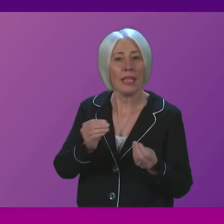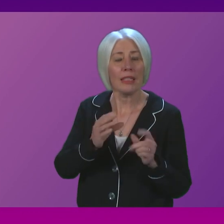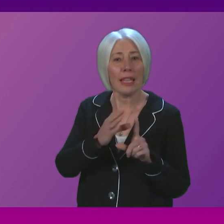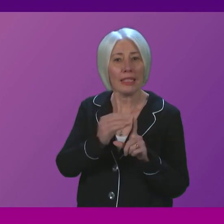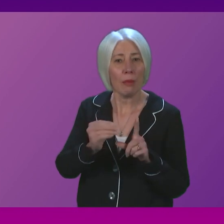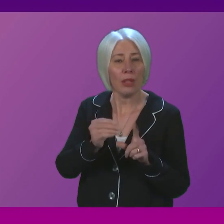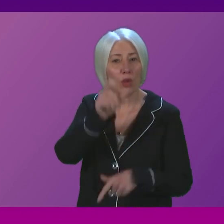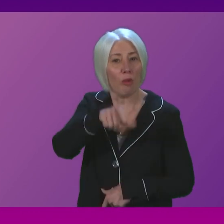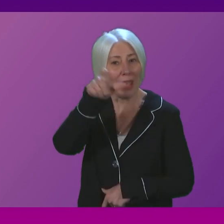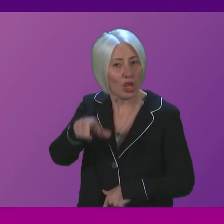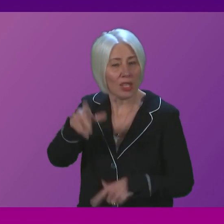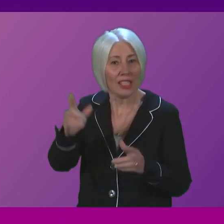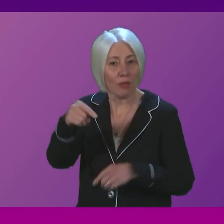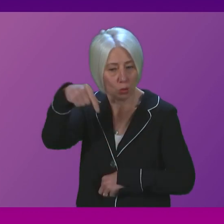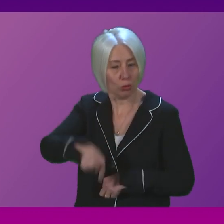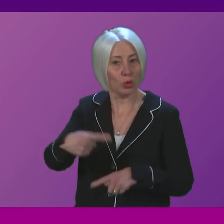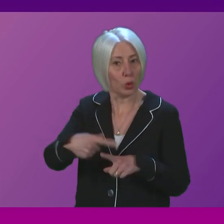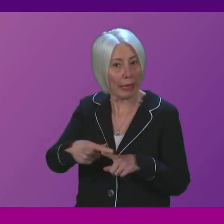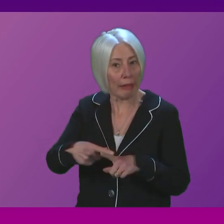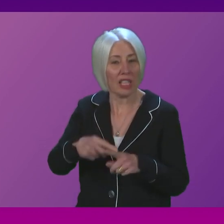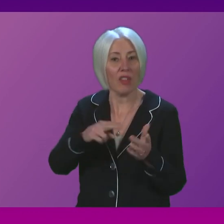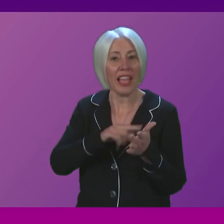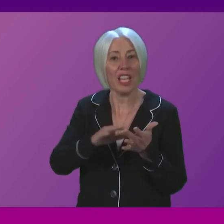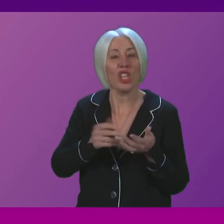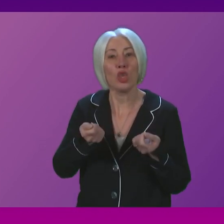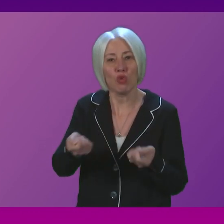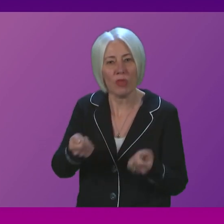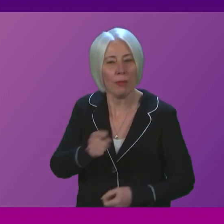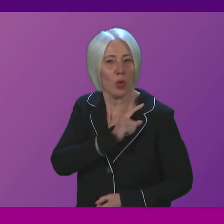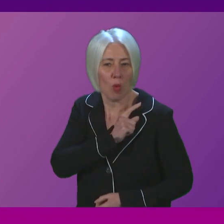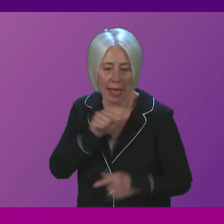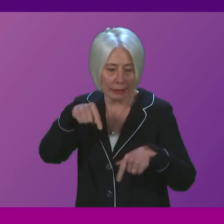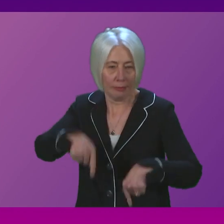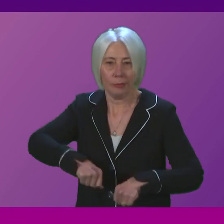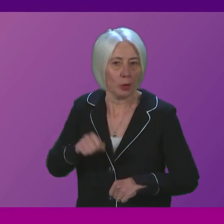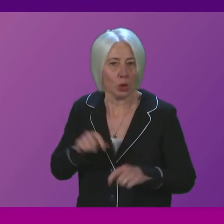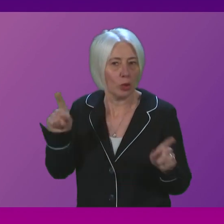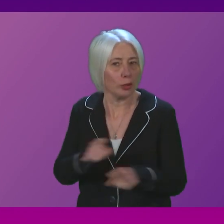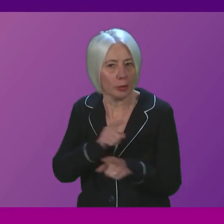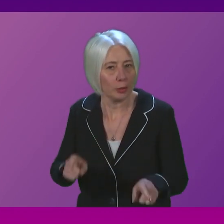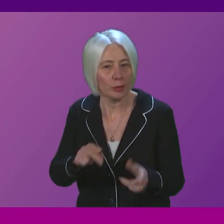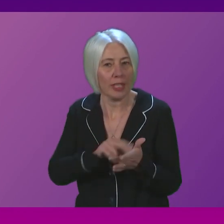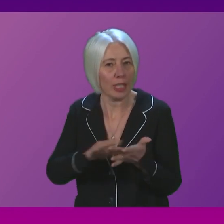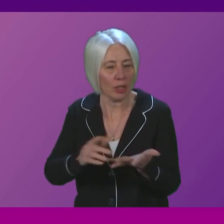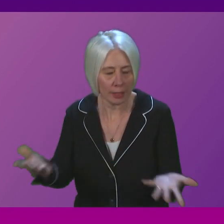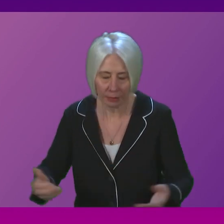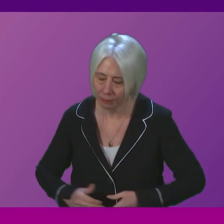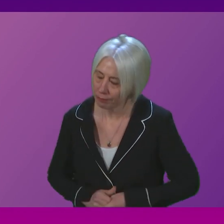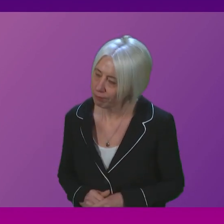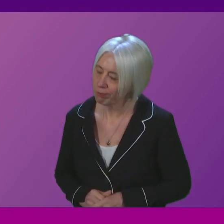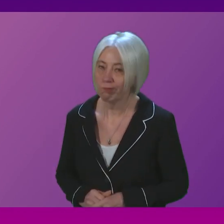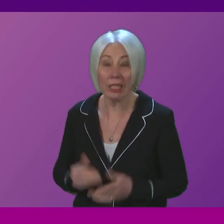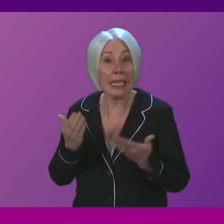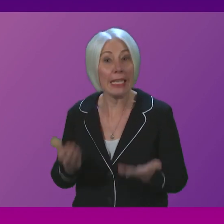being sent south of the border for NHS treatment because they cannot get it here from Scotland's NHS. Now,